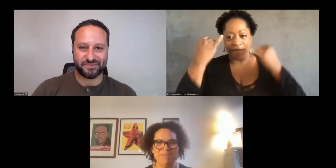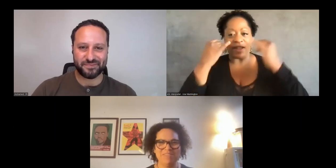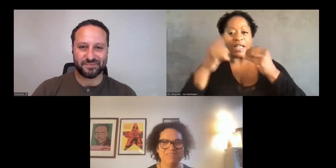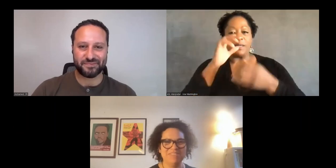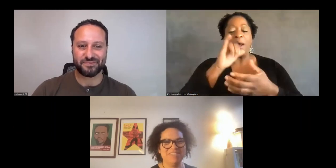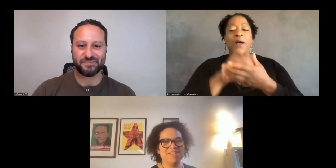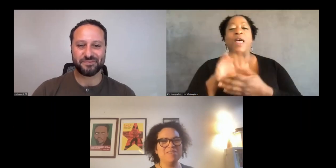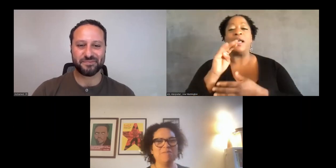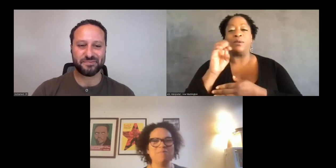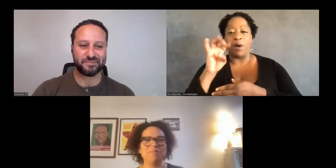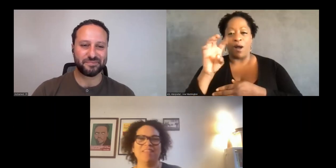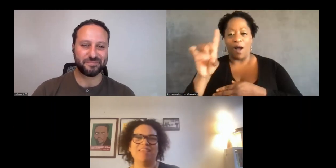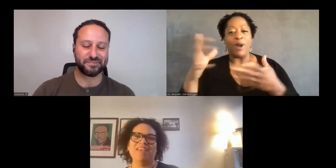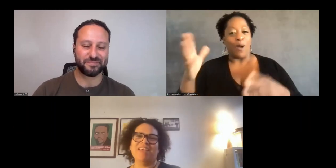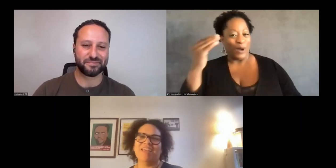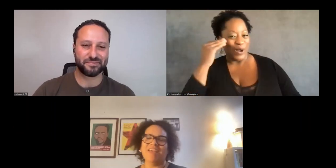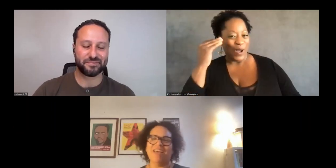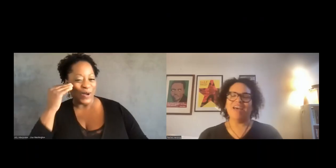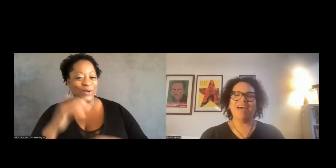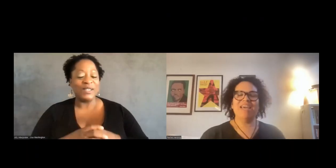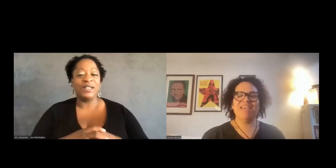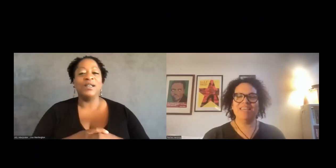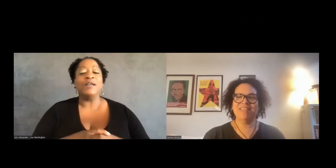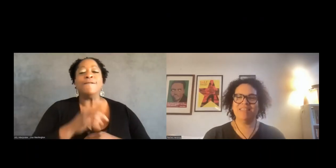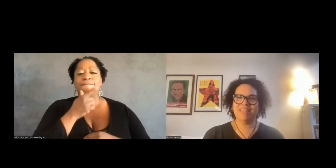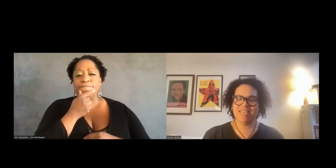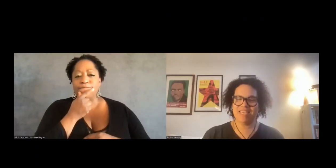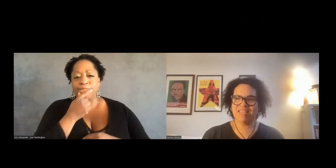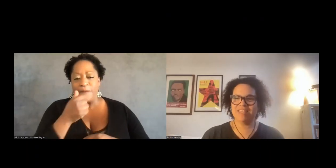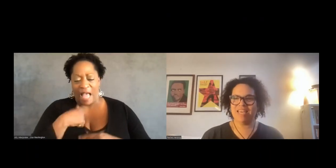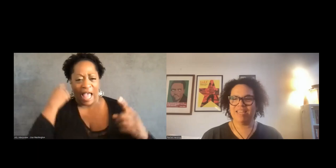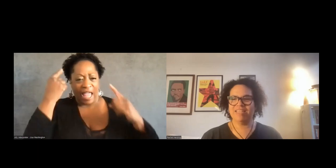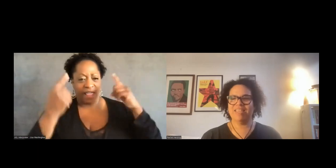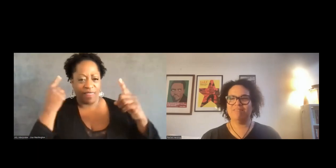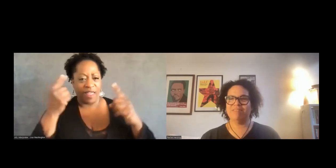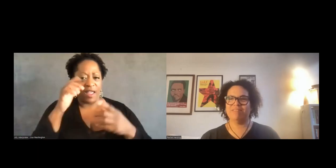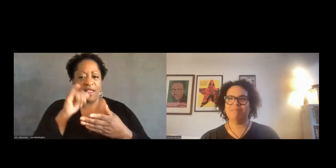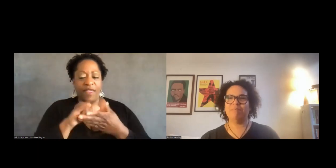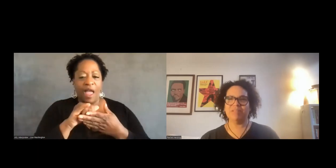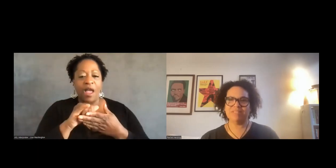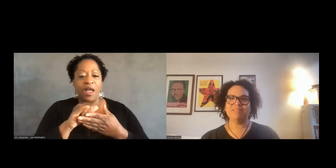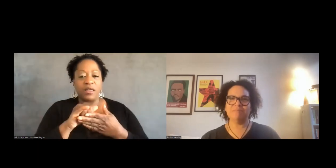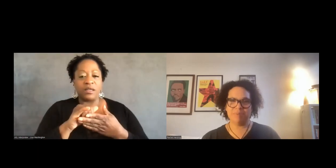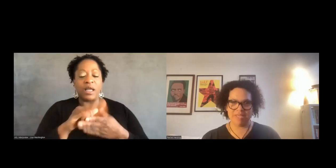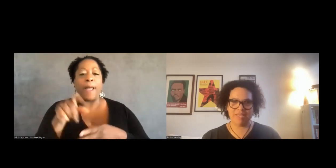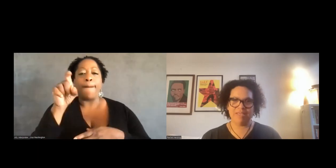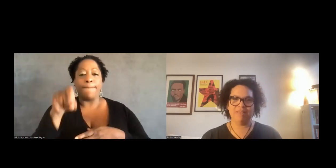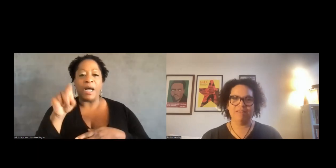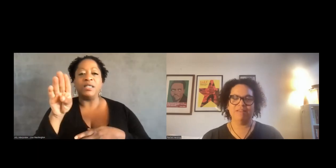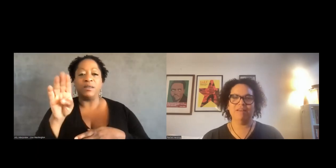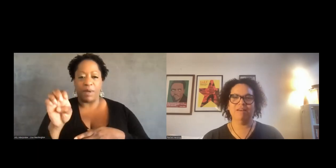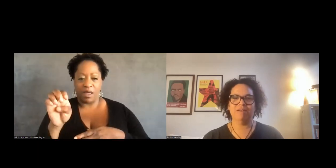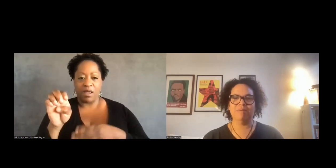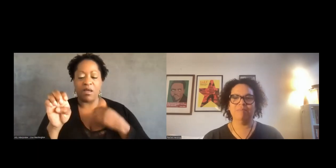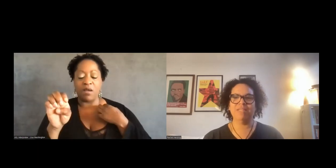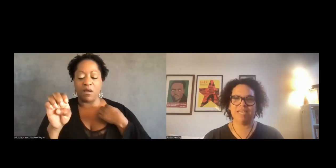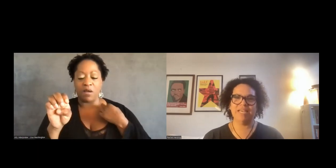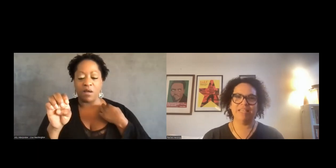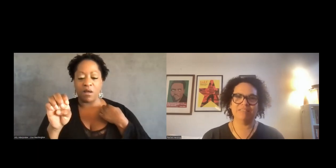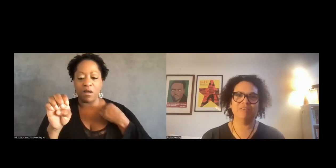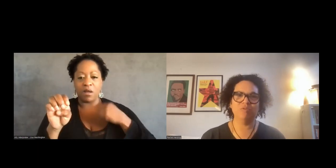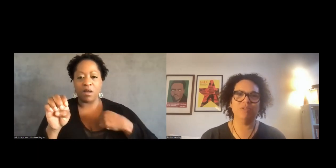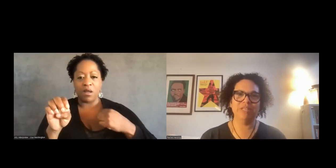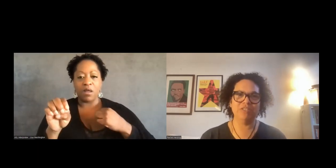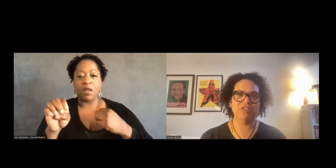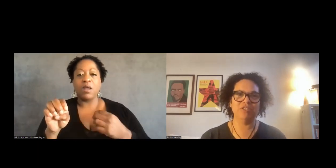as Muhammad knows. Um, I think that it must be, um, a